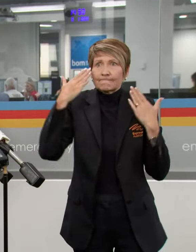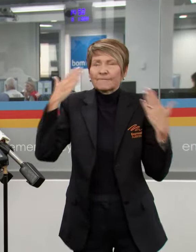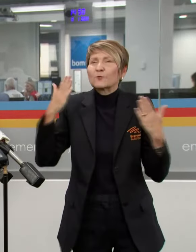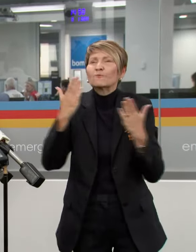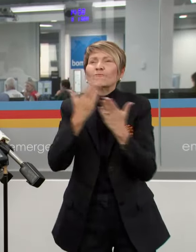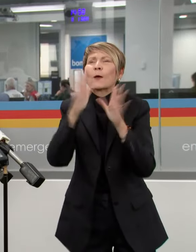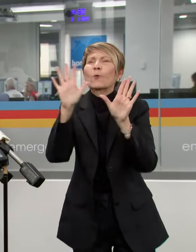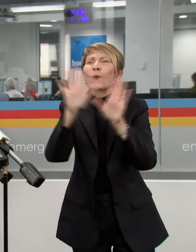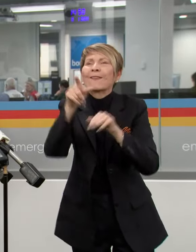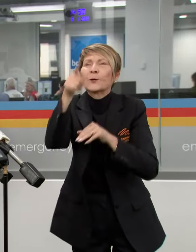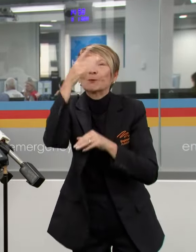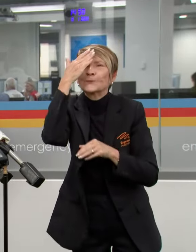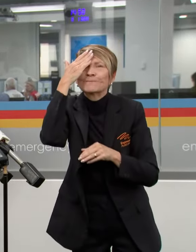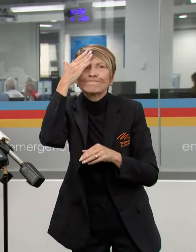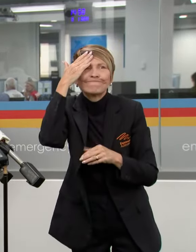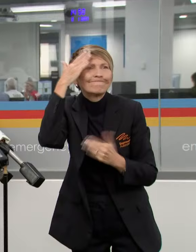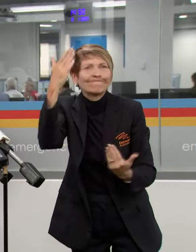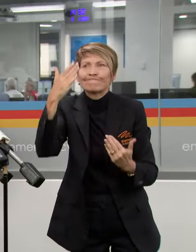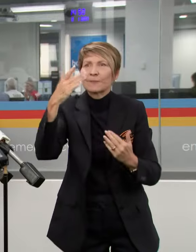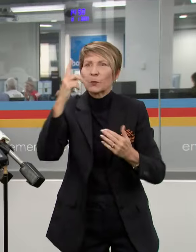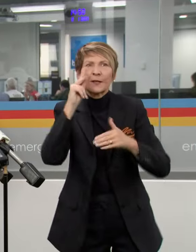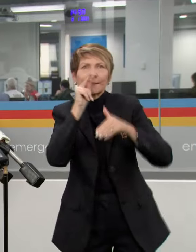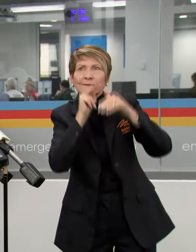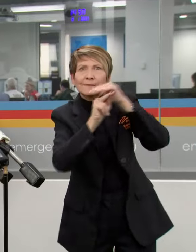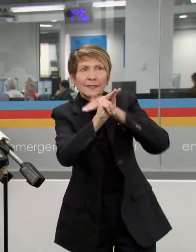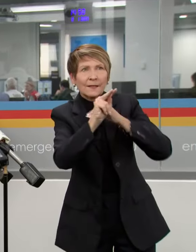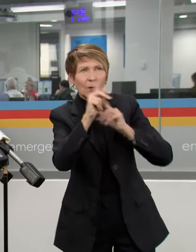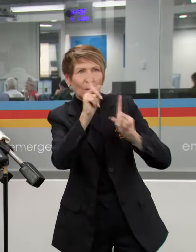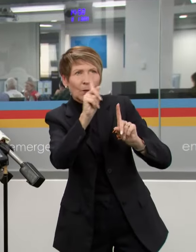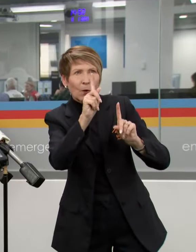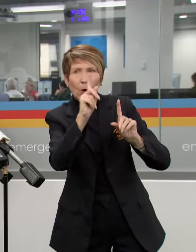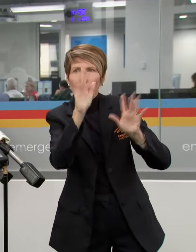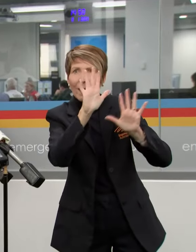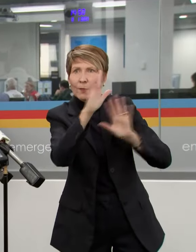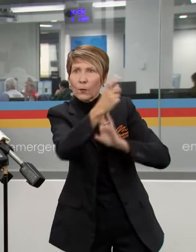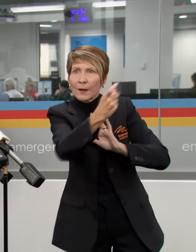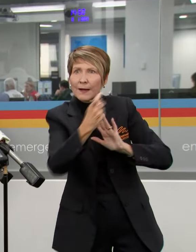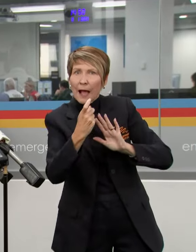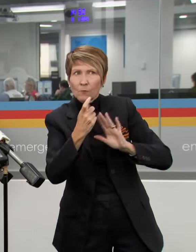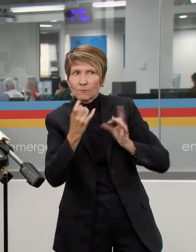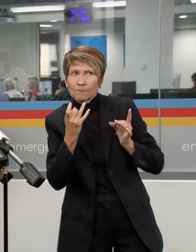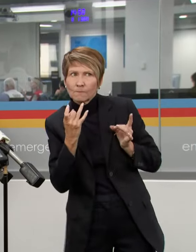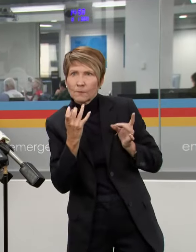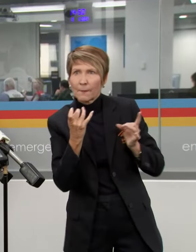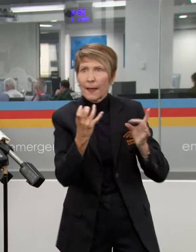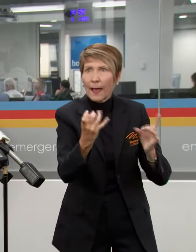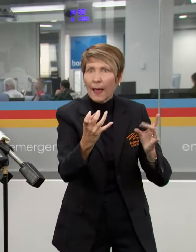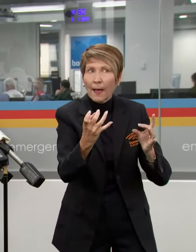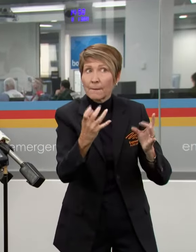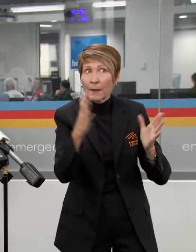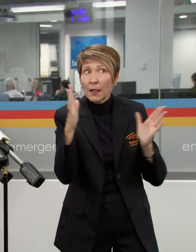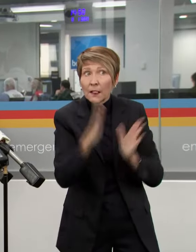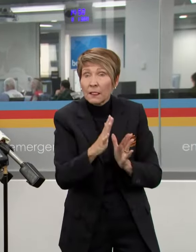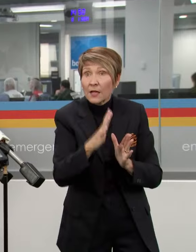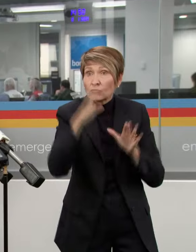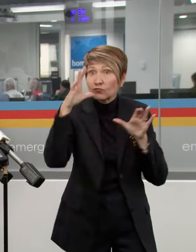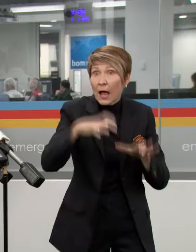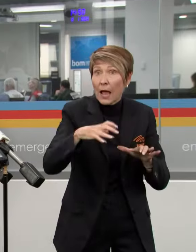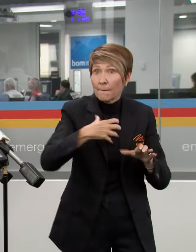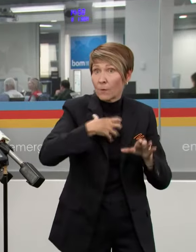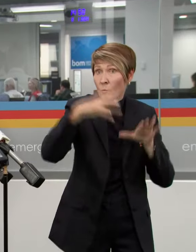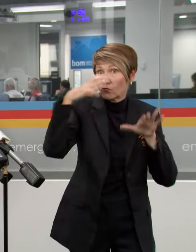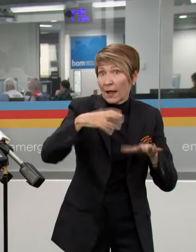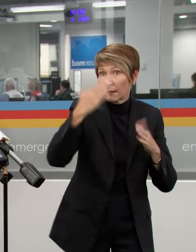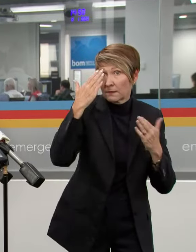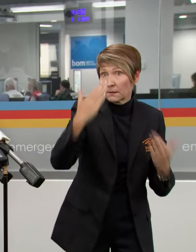Sometimes you get more than is forecast, sometimes less, but we're prepared for whichever way it is. Do you expect any other communities to be impacted